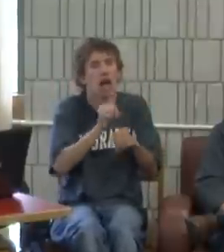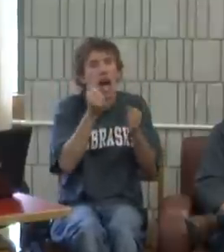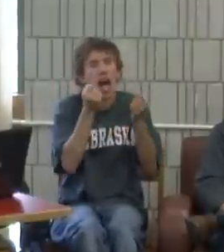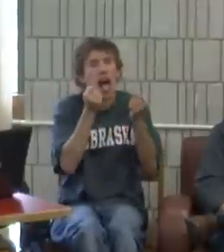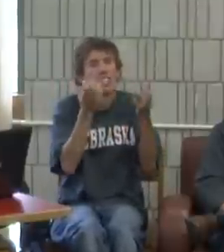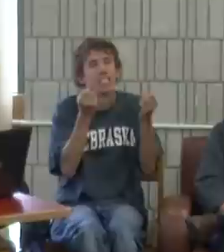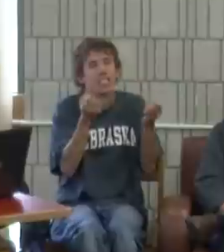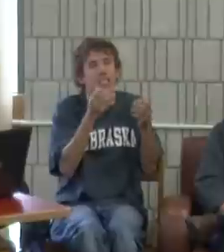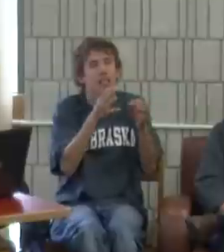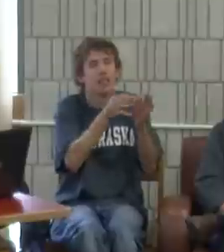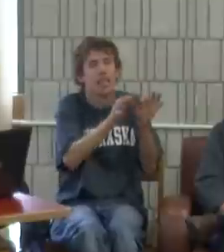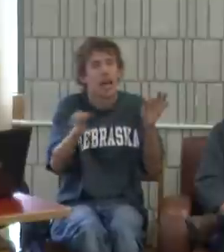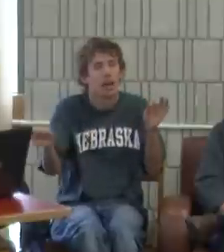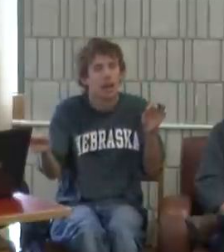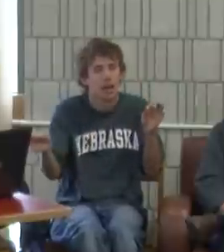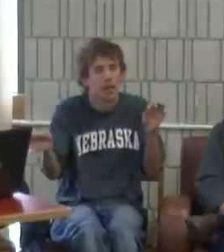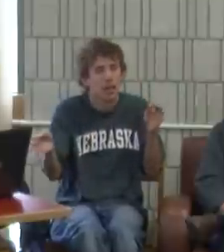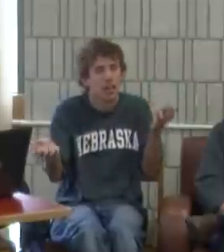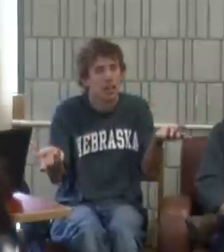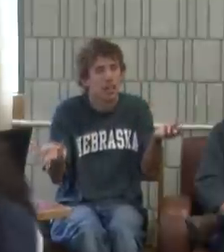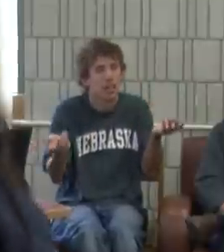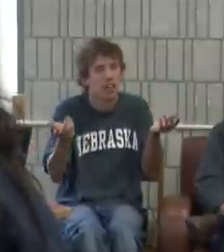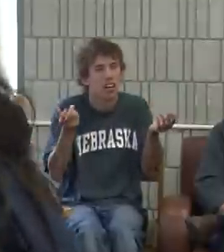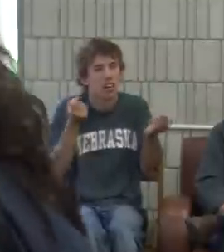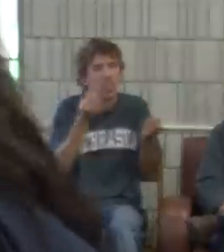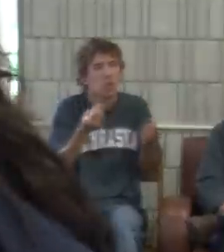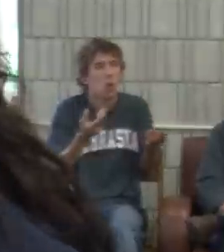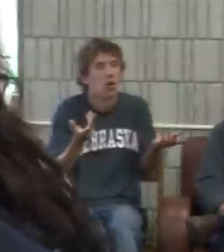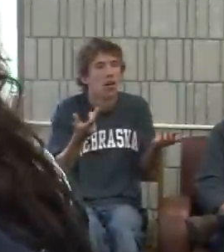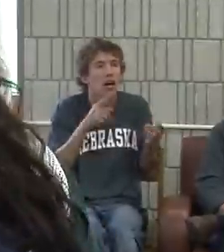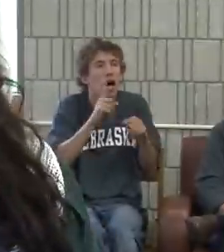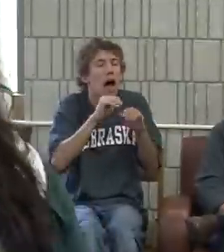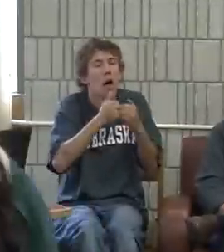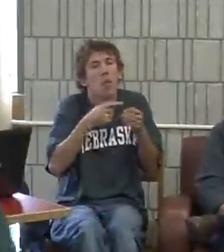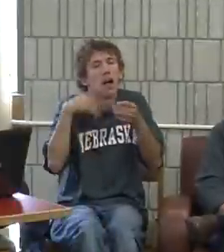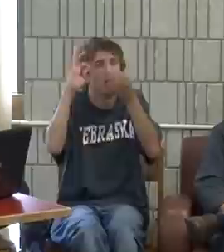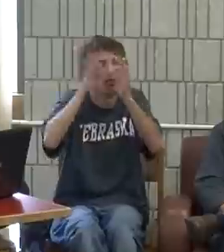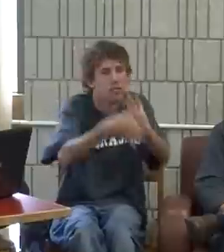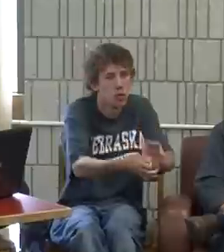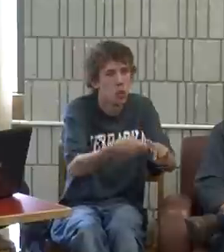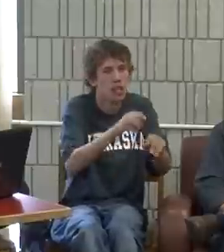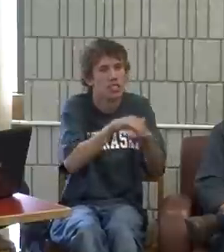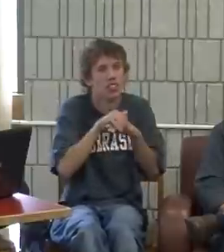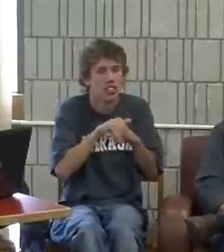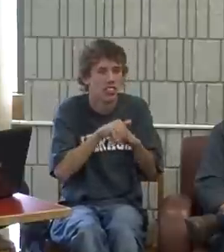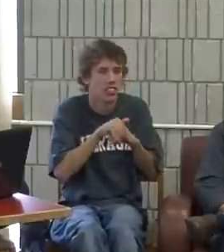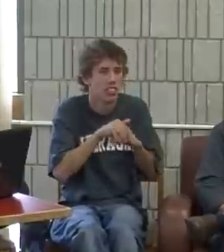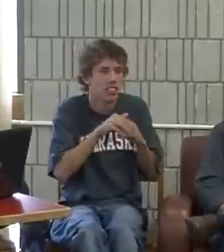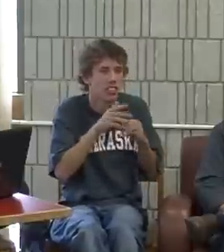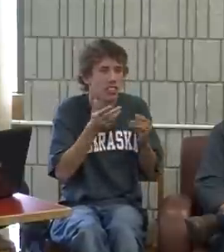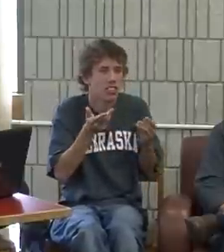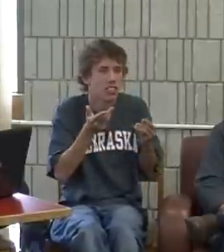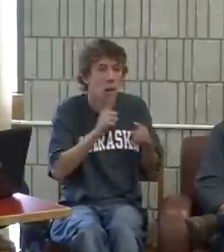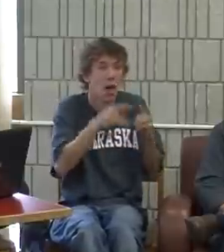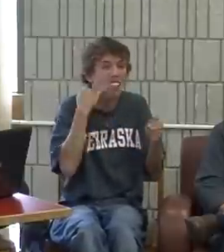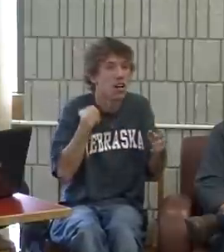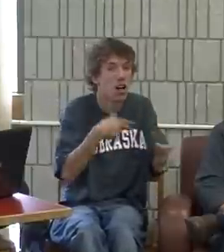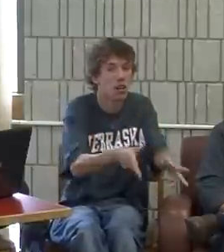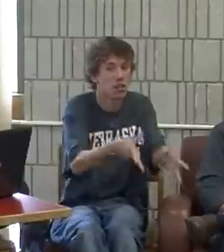mind is wanting to write it as an ASL sentence. And so how I interpret it into English